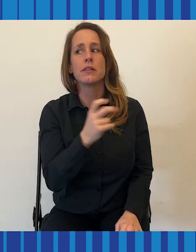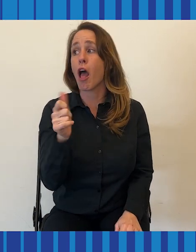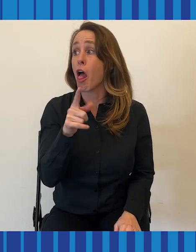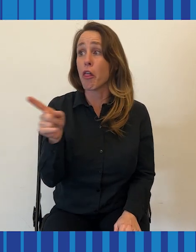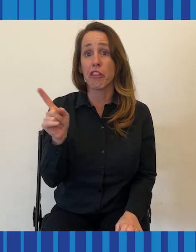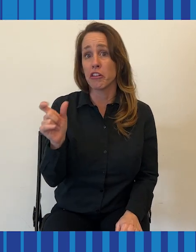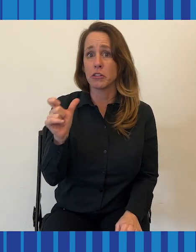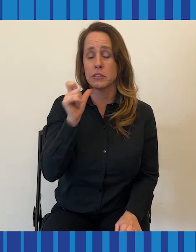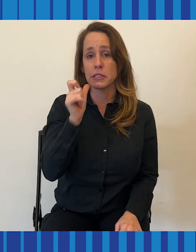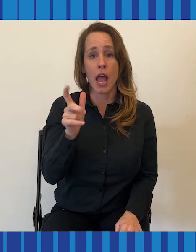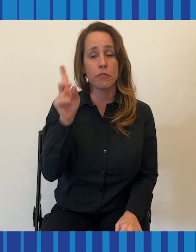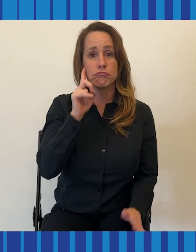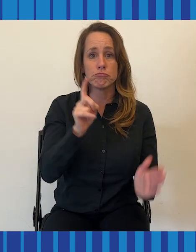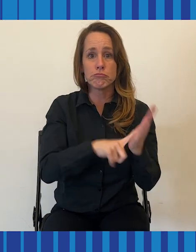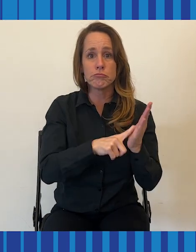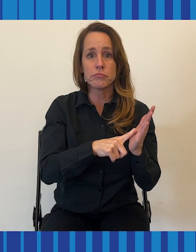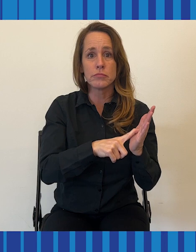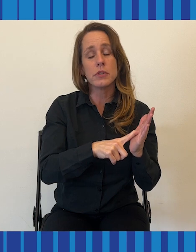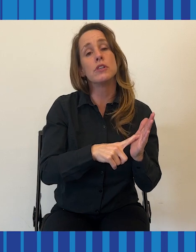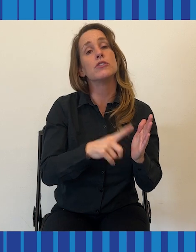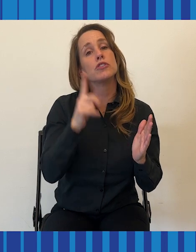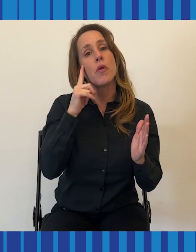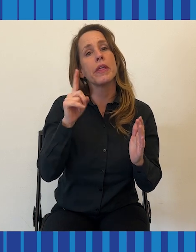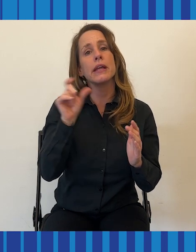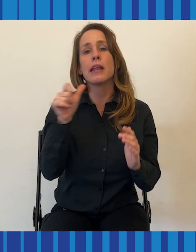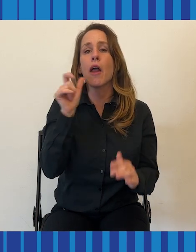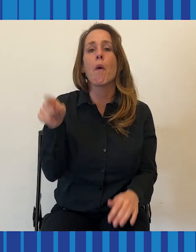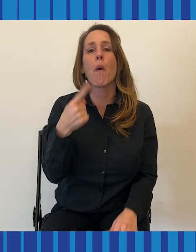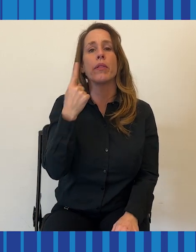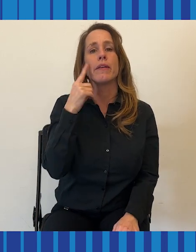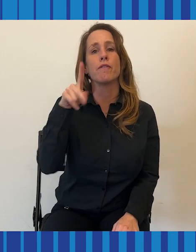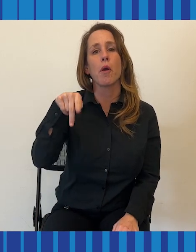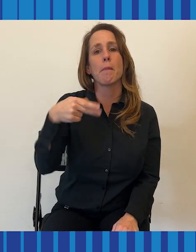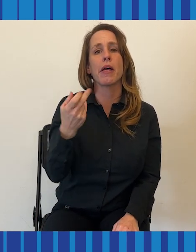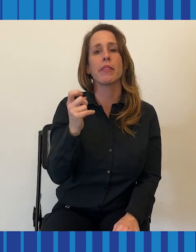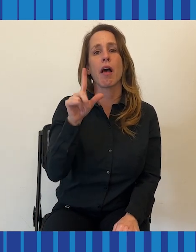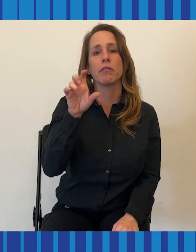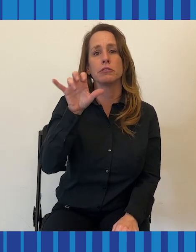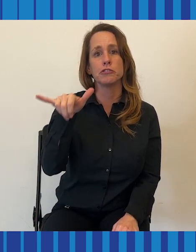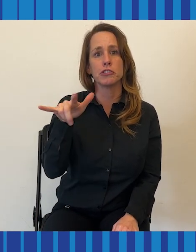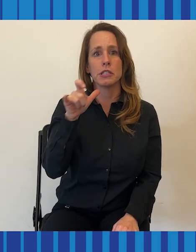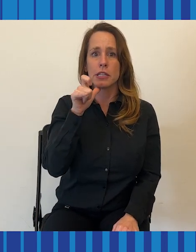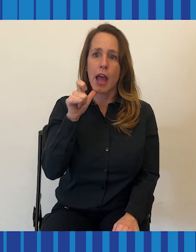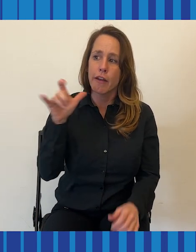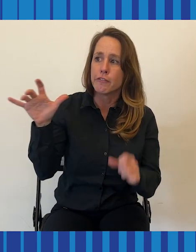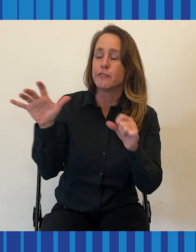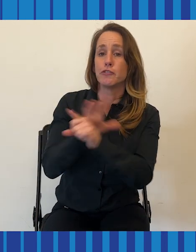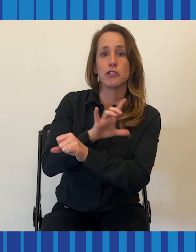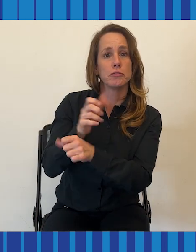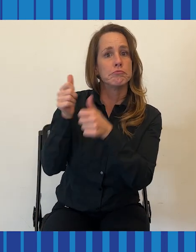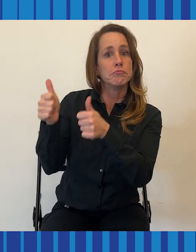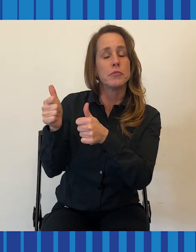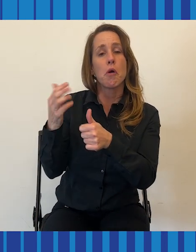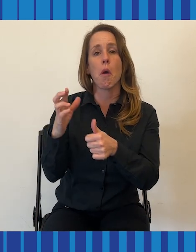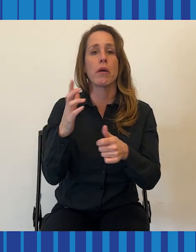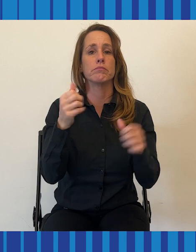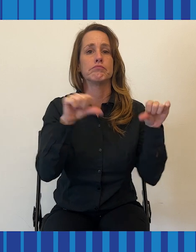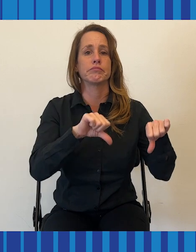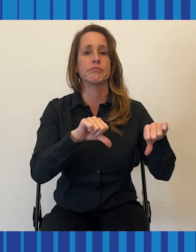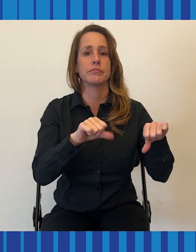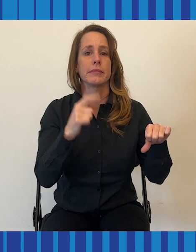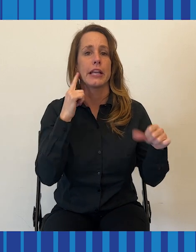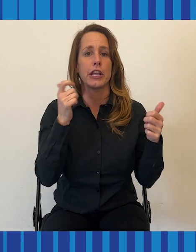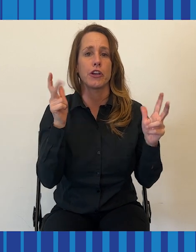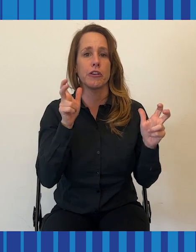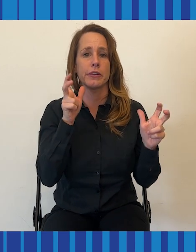can't hear. Okay? So we need to not just think about pathology. It's not an all-or-none thing. Either you have good hearing